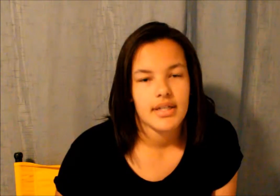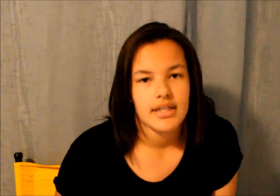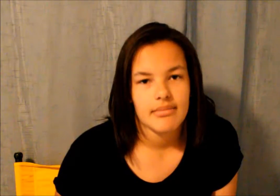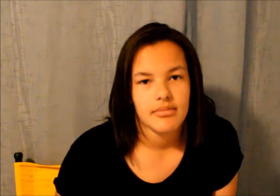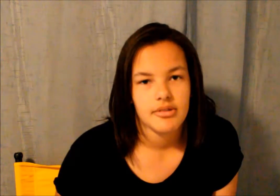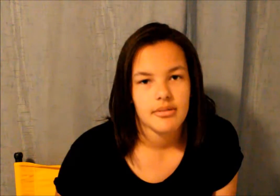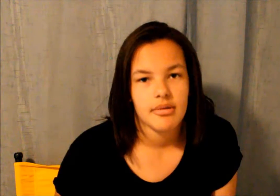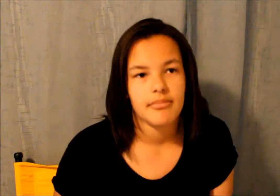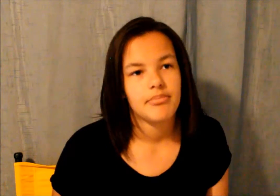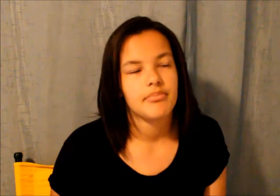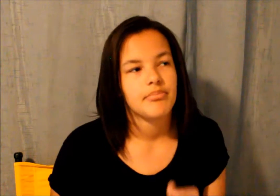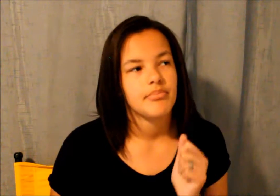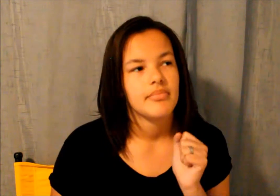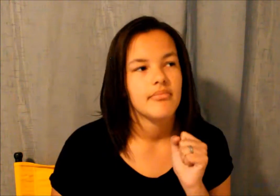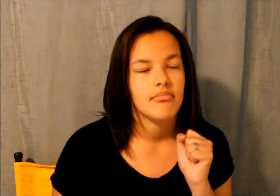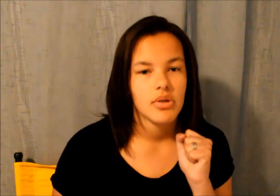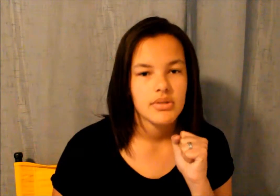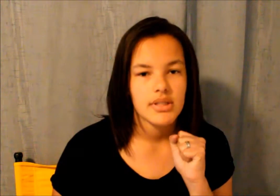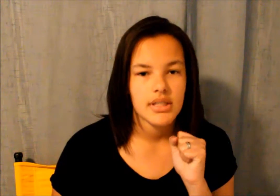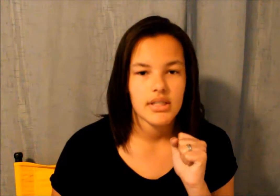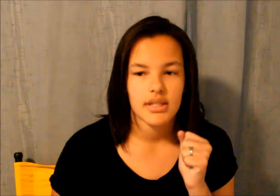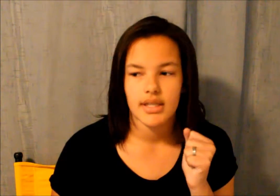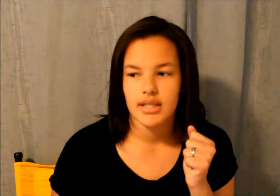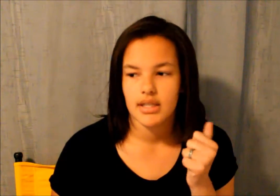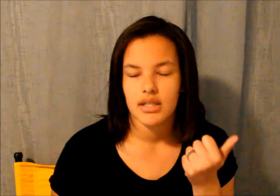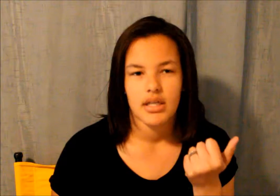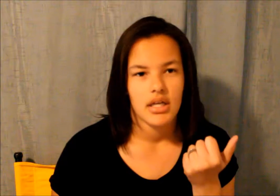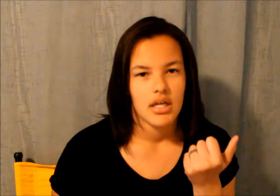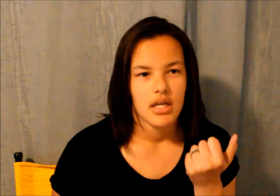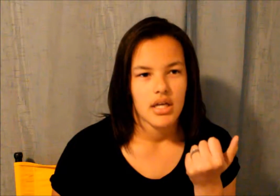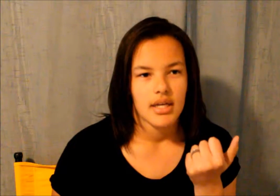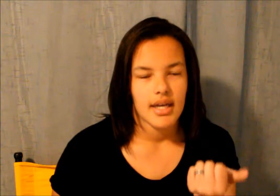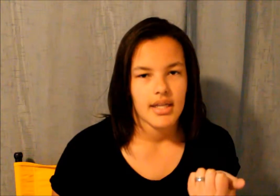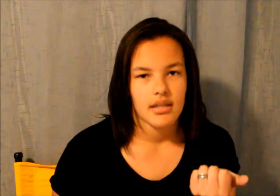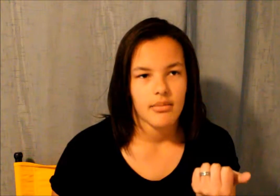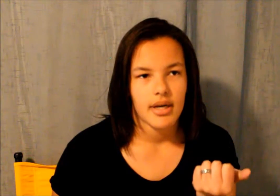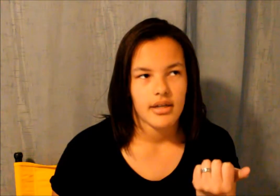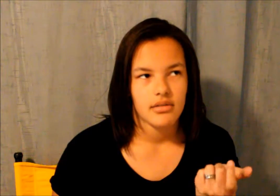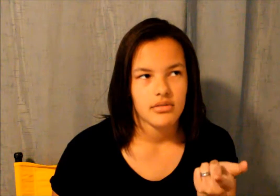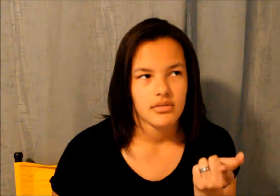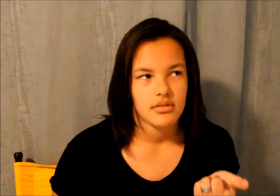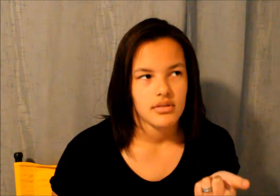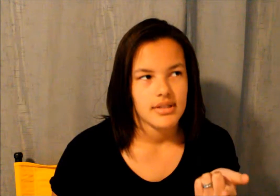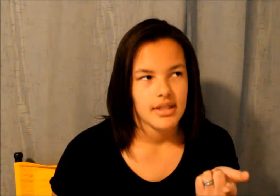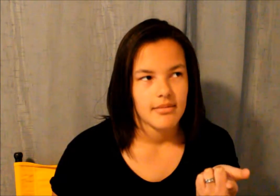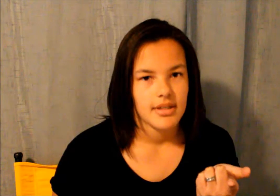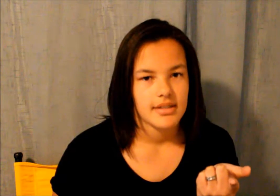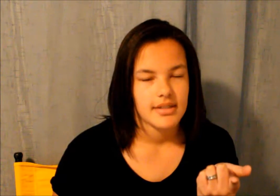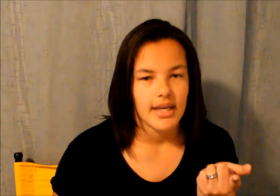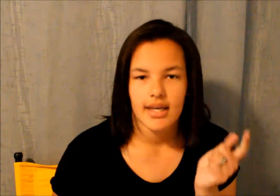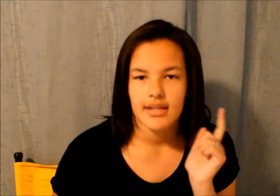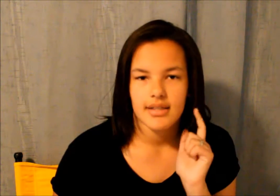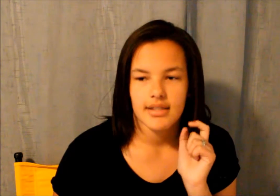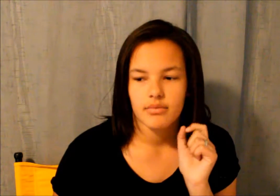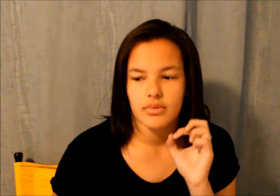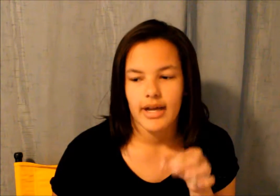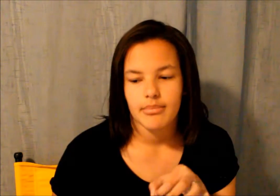any type of music but mostly like kaylen miles sammy and skate like rap